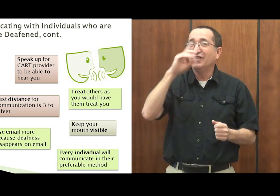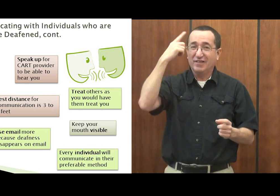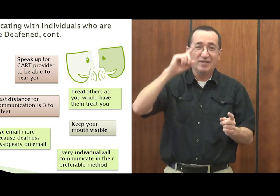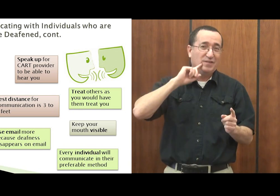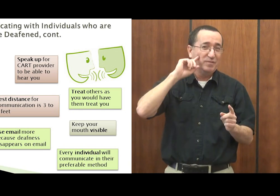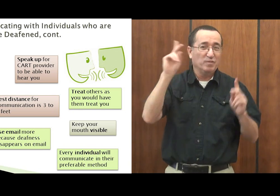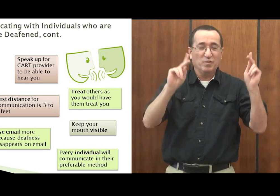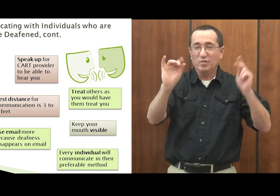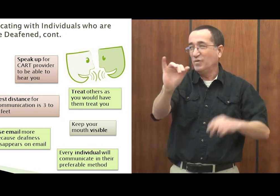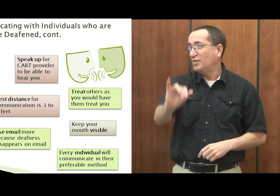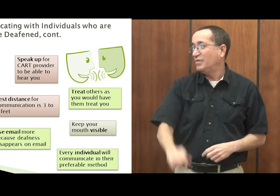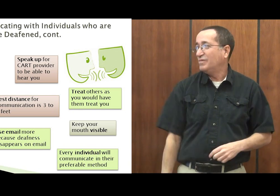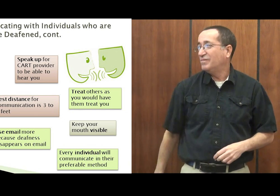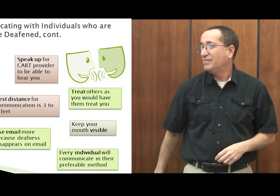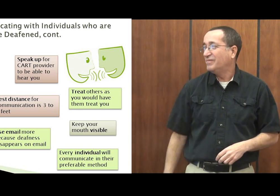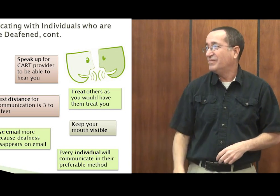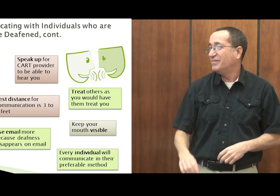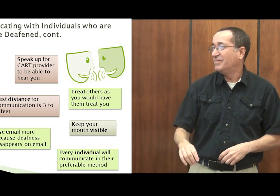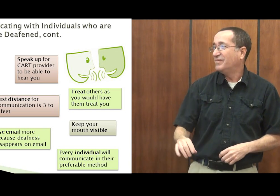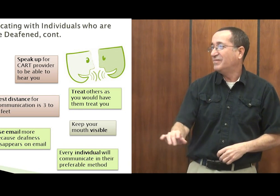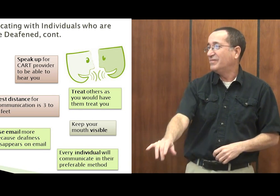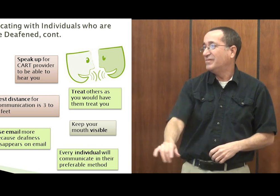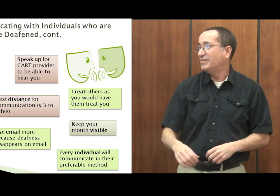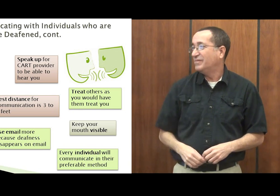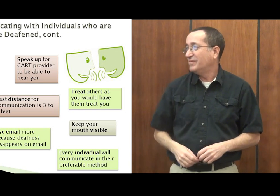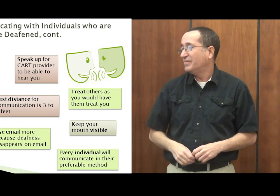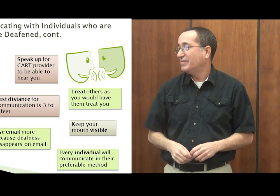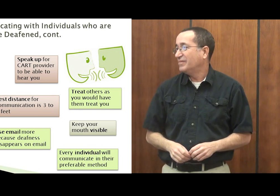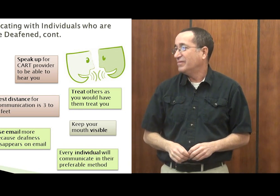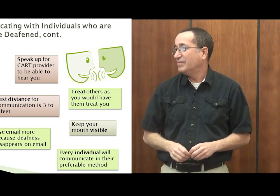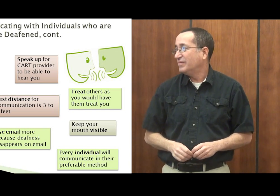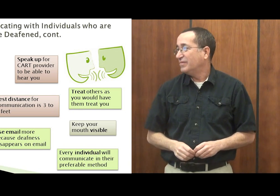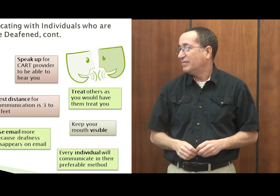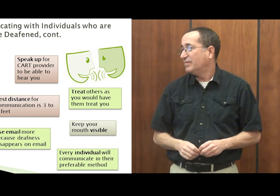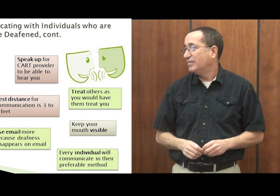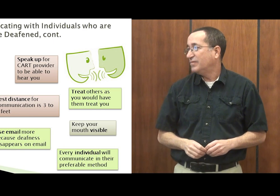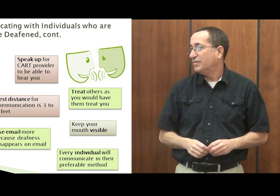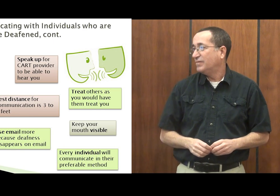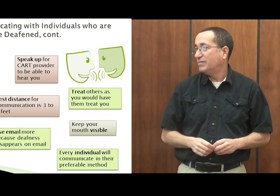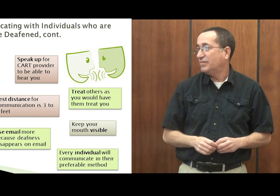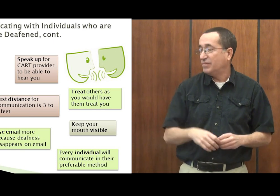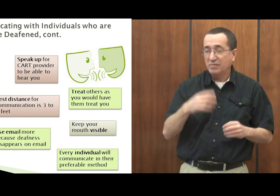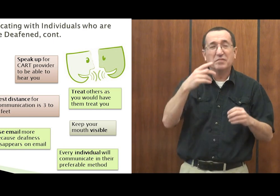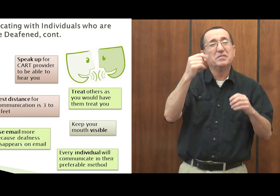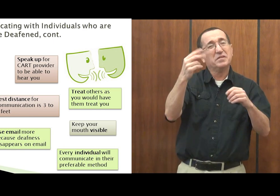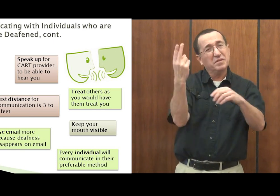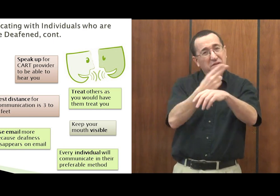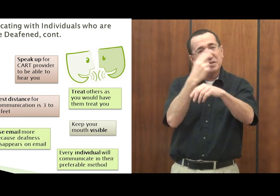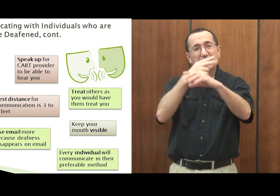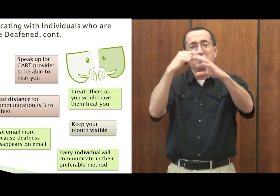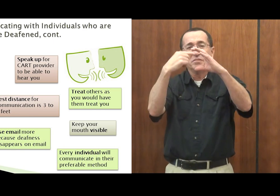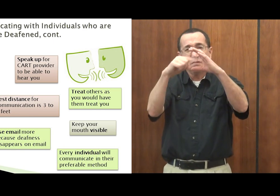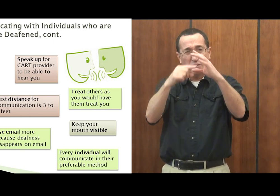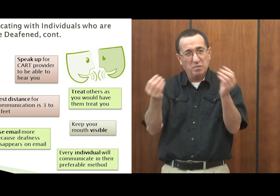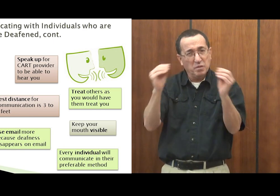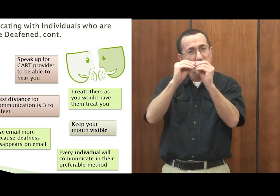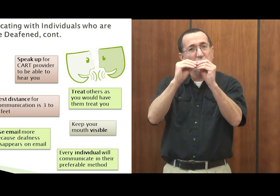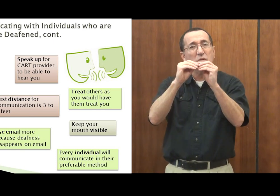because it's a very big frustration for trying to stay in a busy room